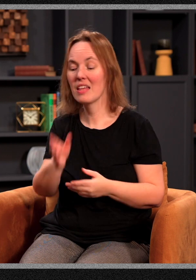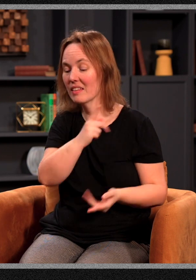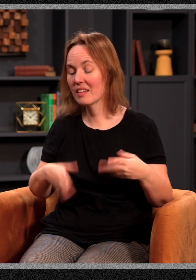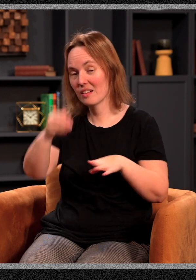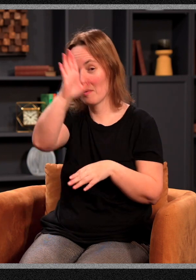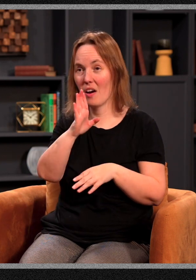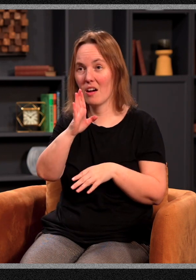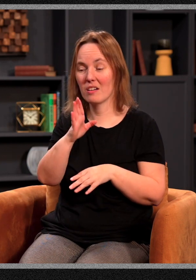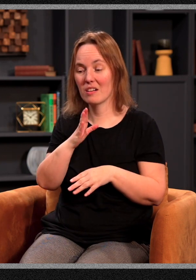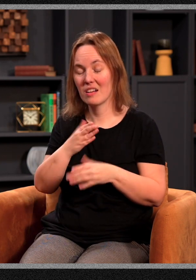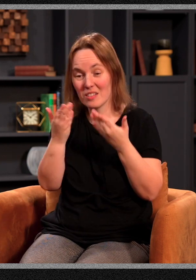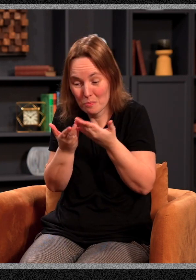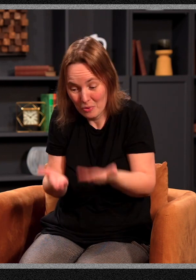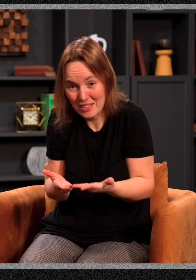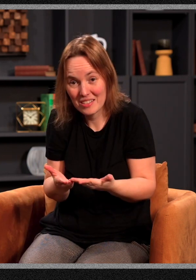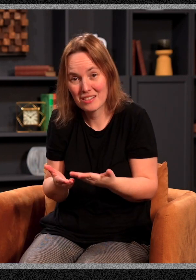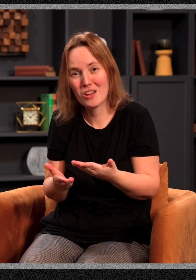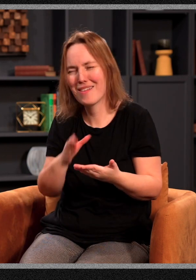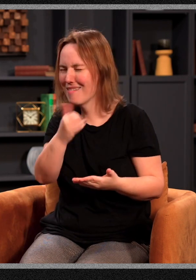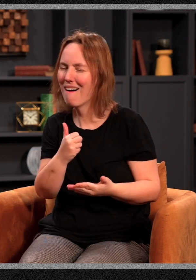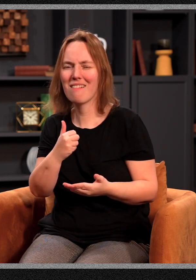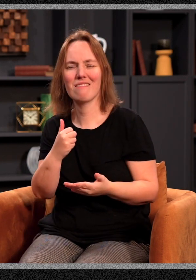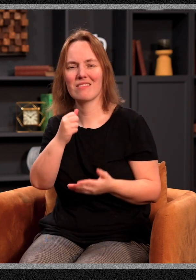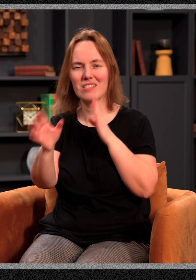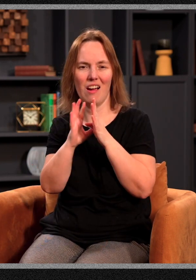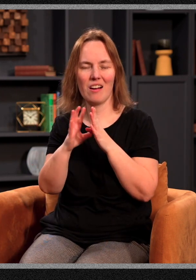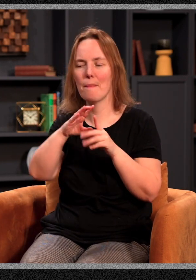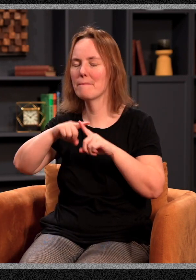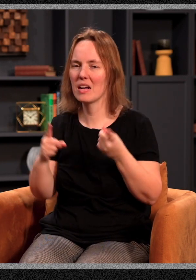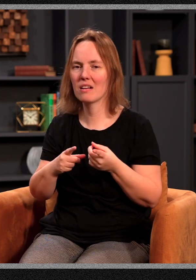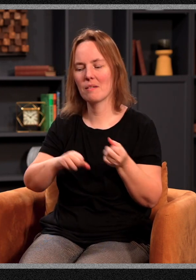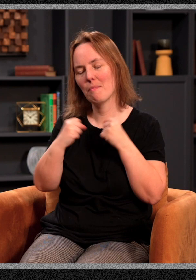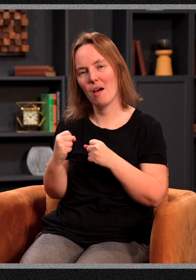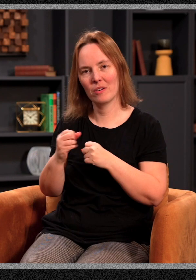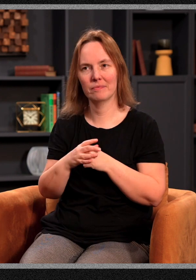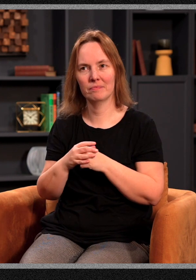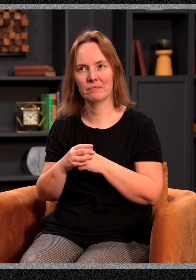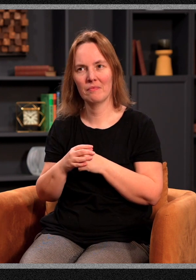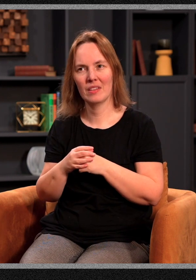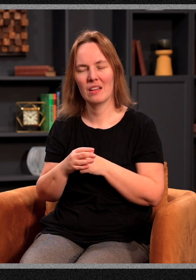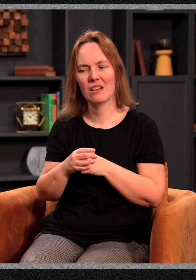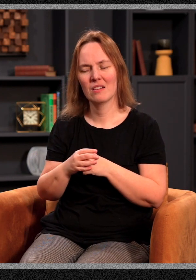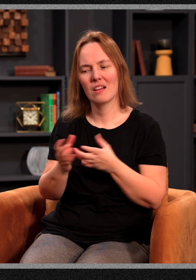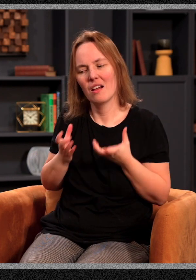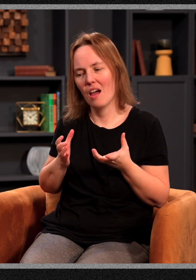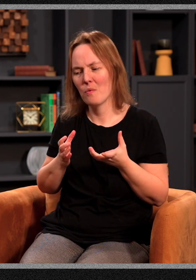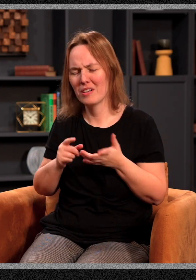say that with me? The kingdom of God is present, not in talk, but in power. I wanted to open my message up with a little video